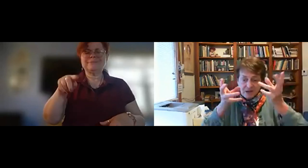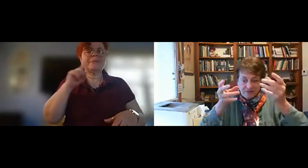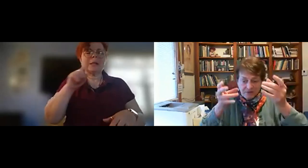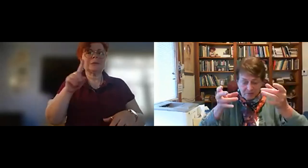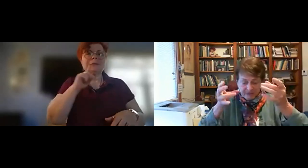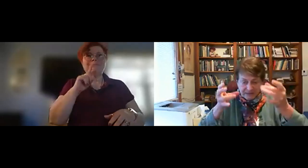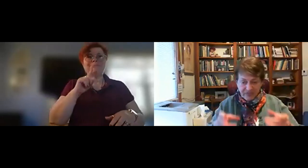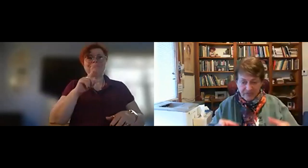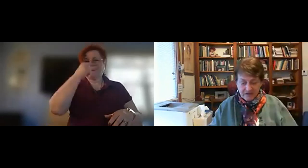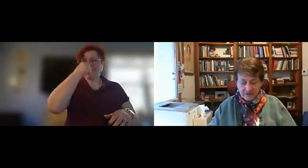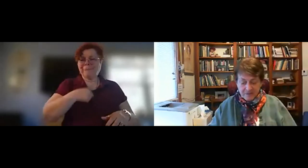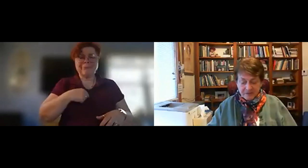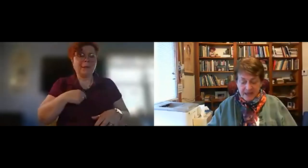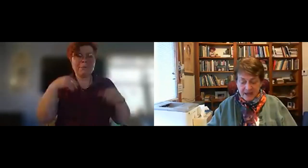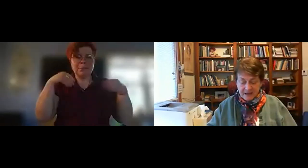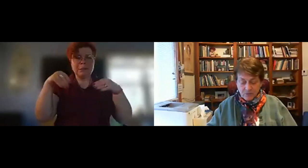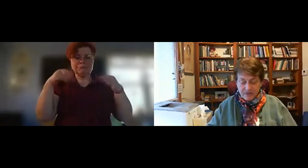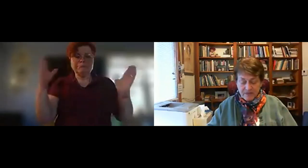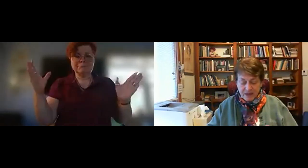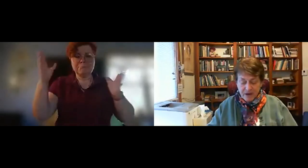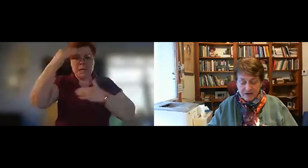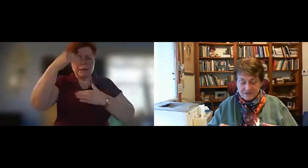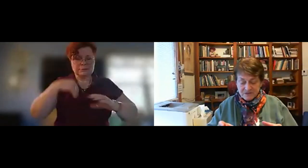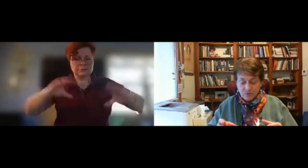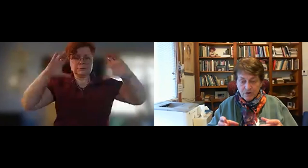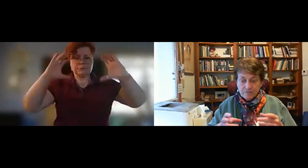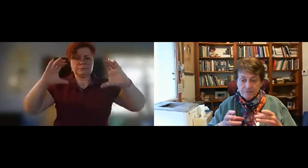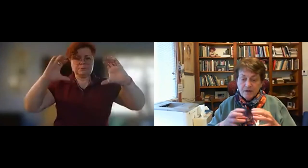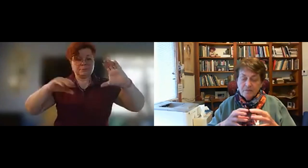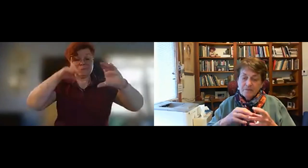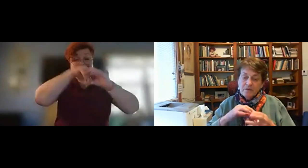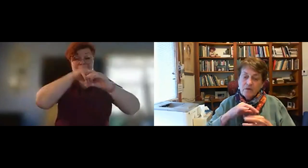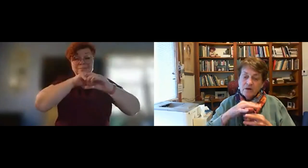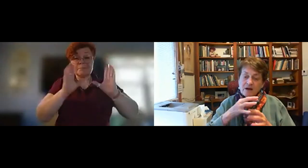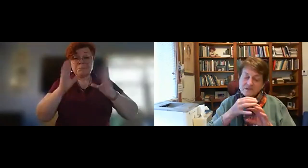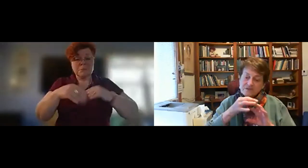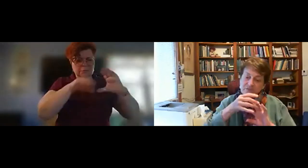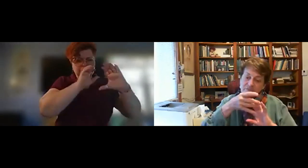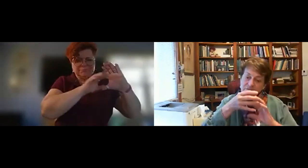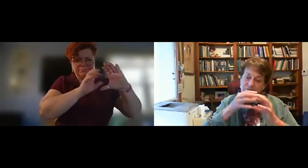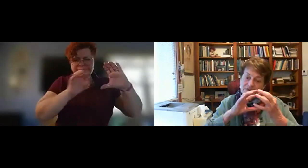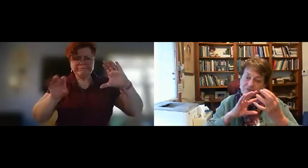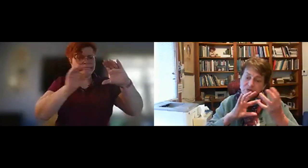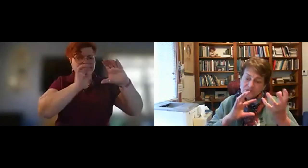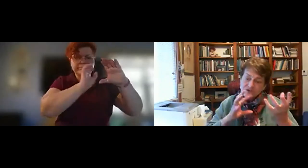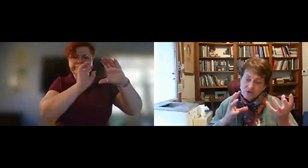of a plinth and within that box were um all kinds of different stones